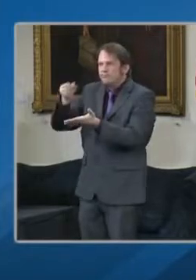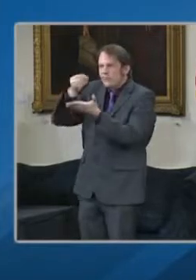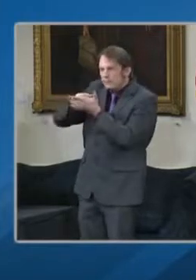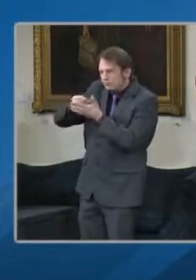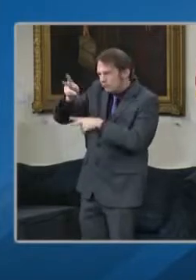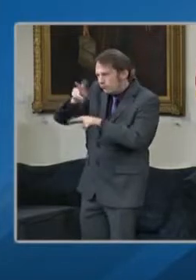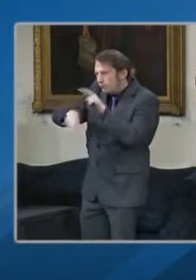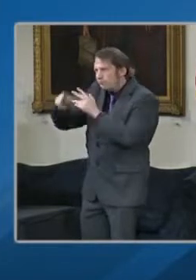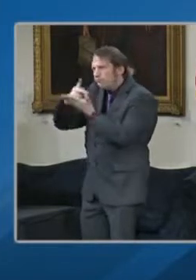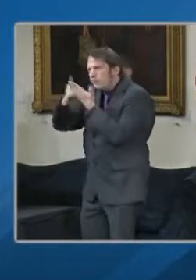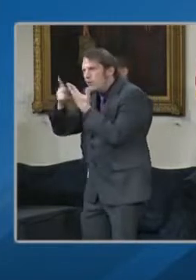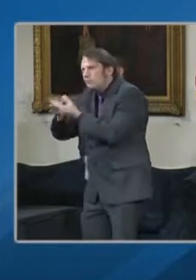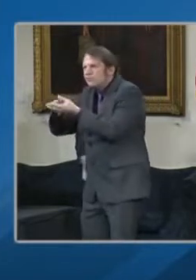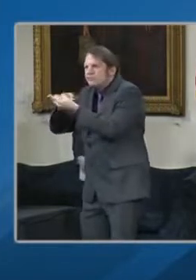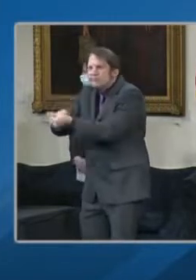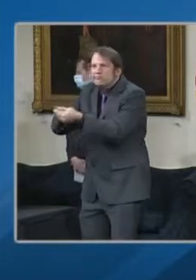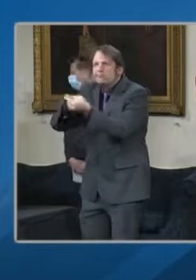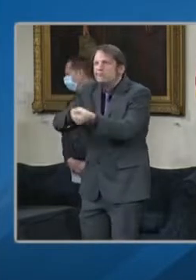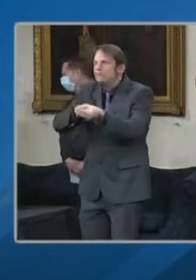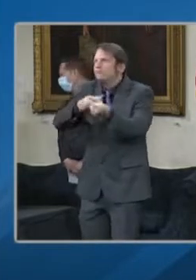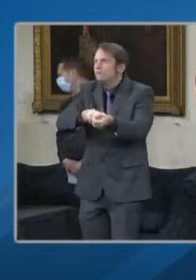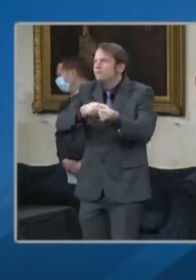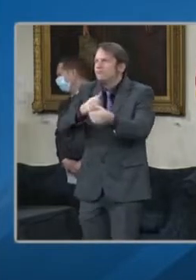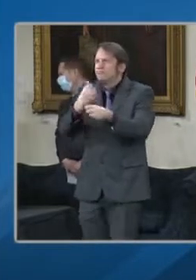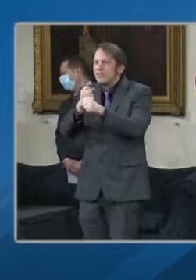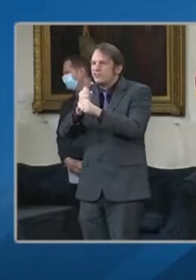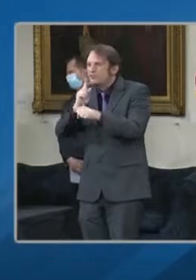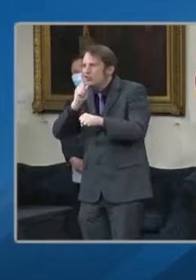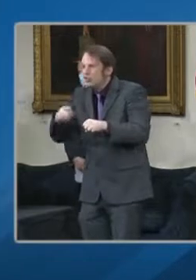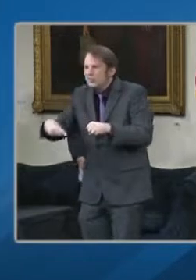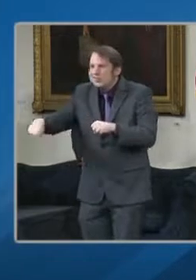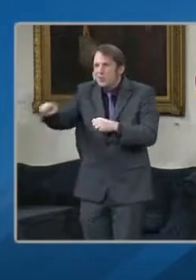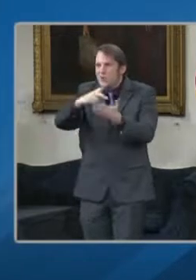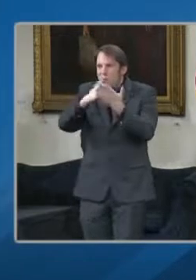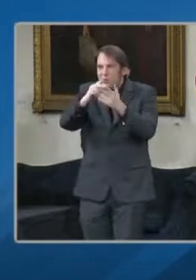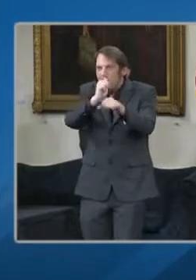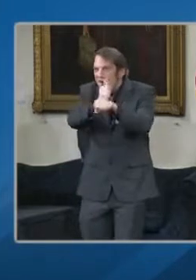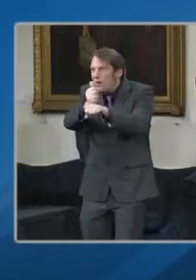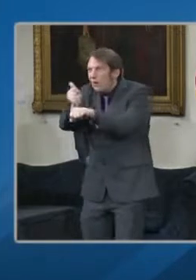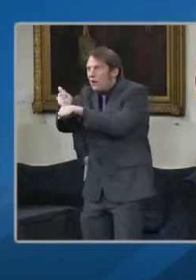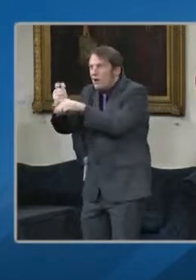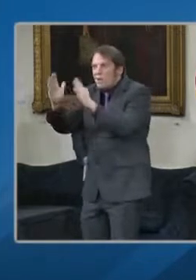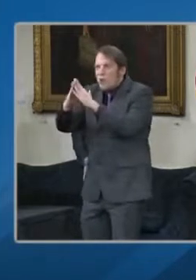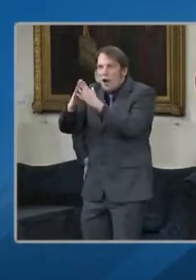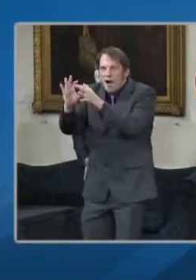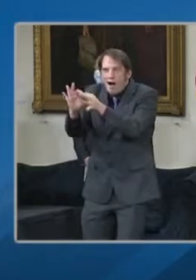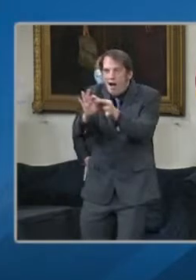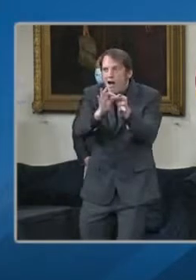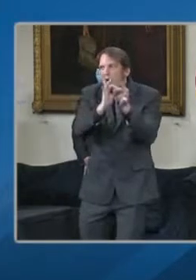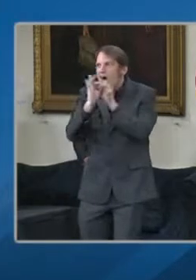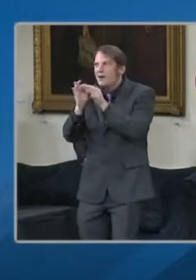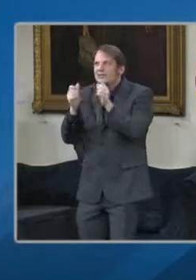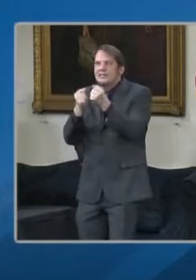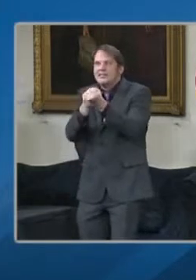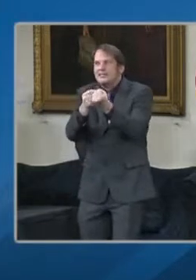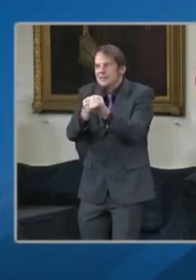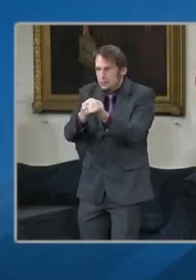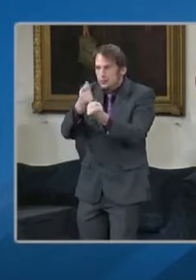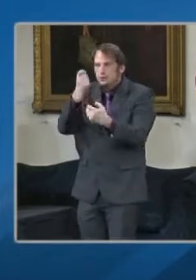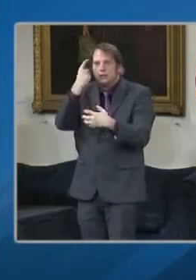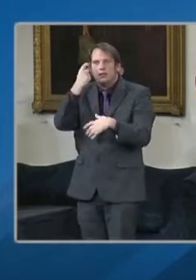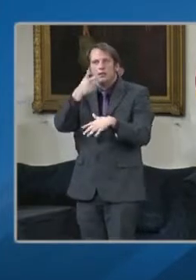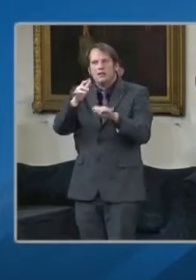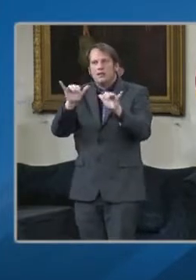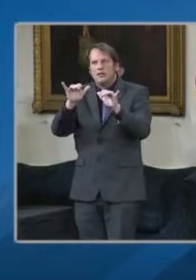create opportunities to strengthen community partnerships and support long term sustainable initiatives with